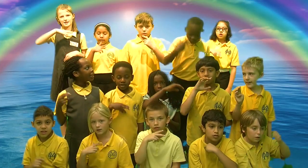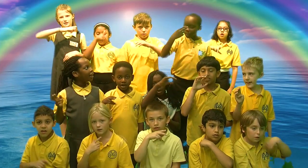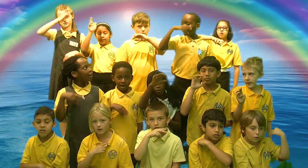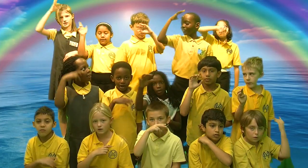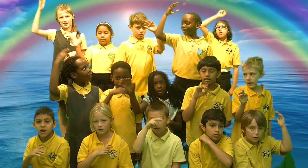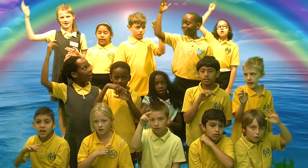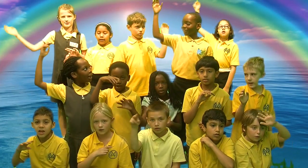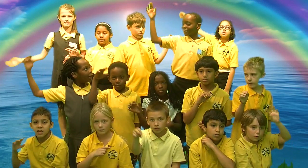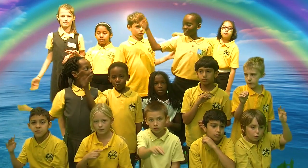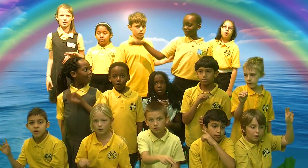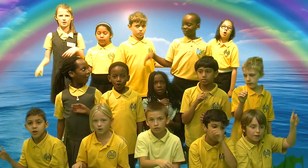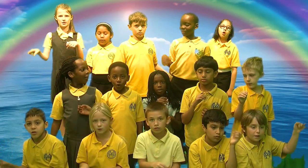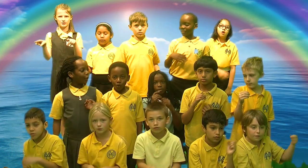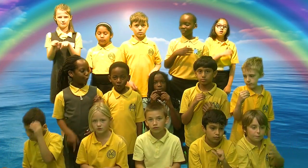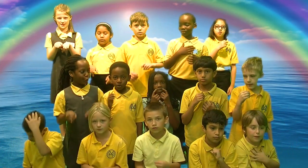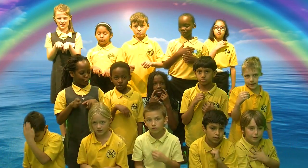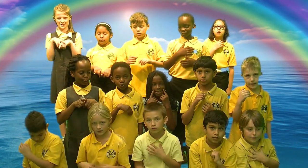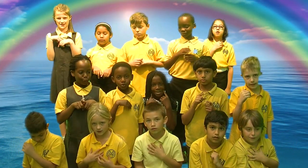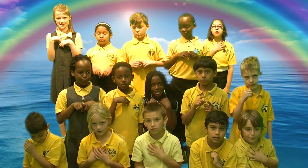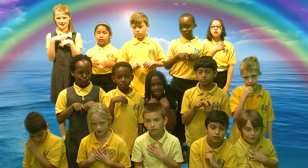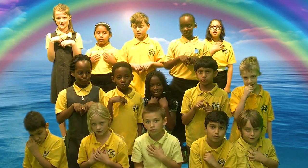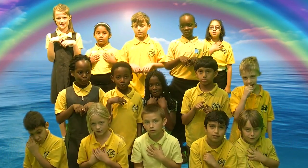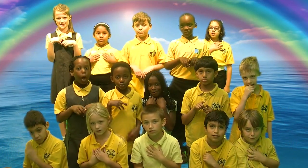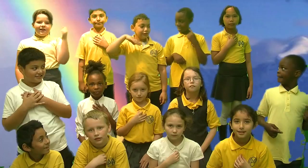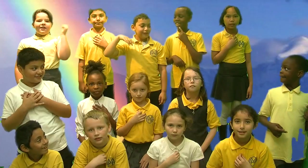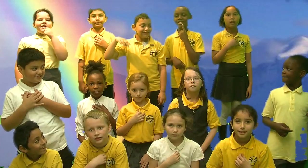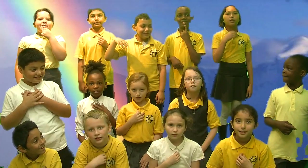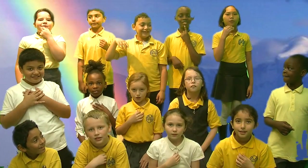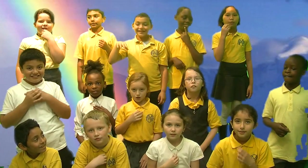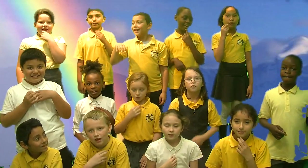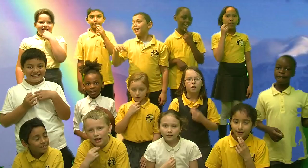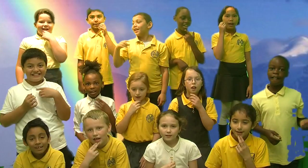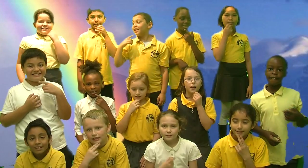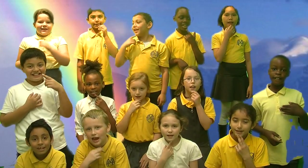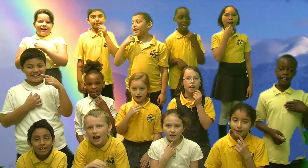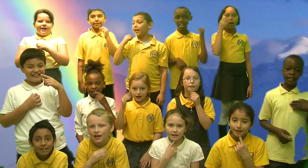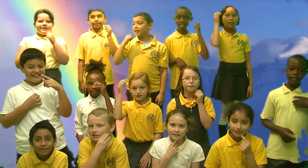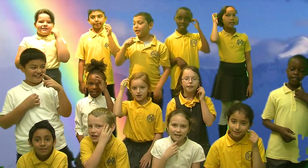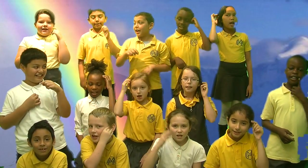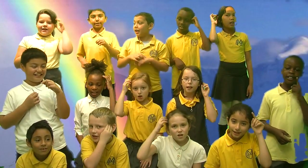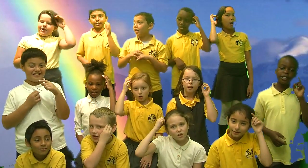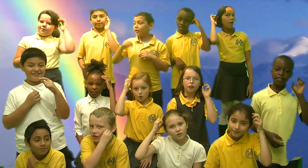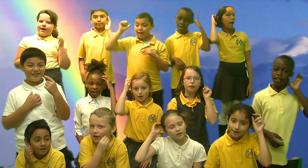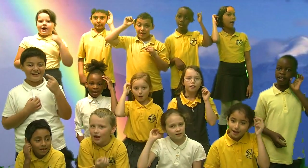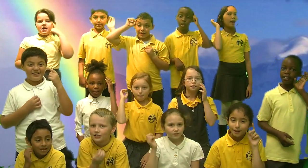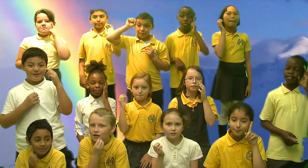a rainbow tune. Red and yellow and